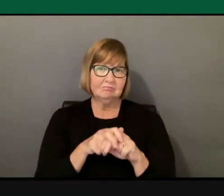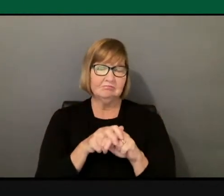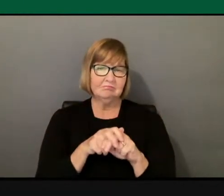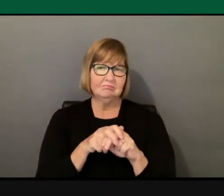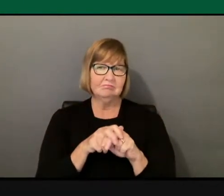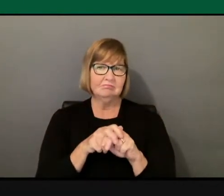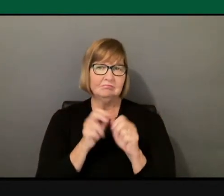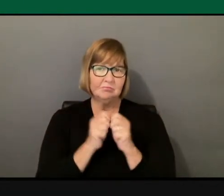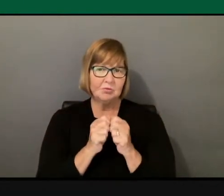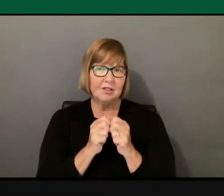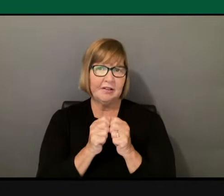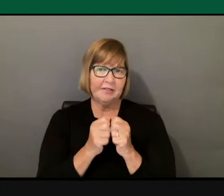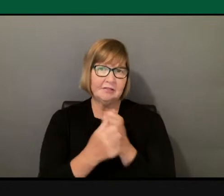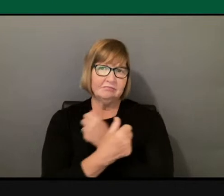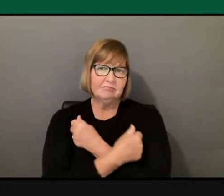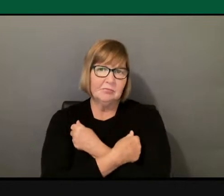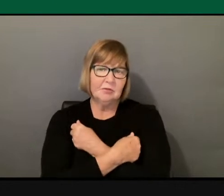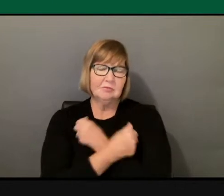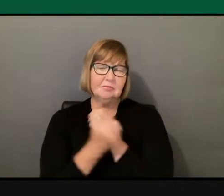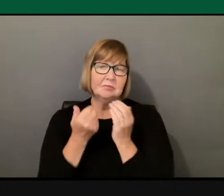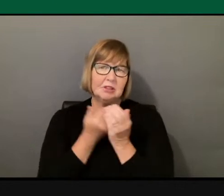Well, thank you so much for sharing.